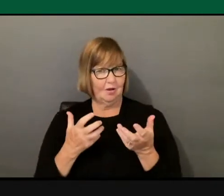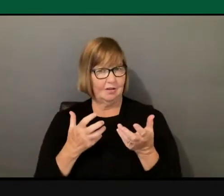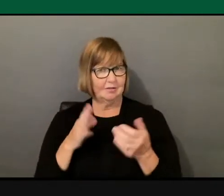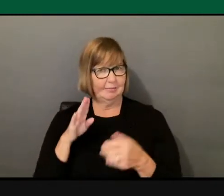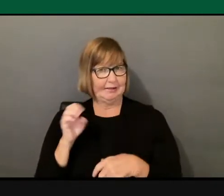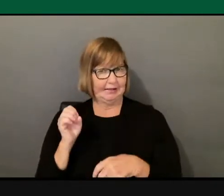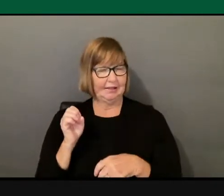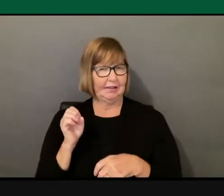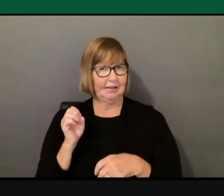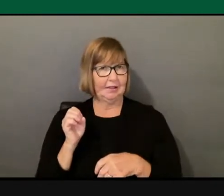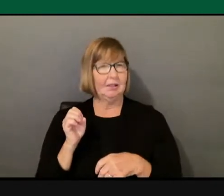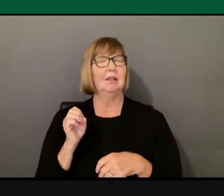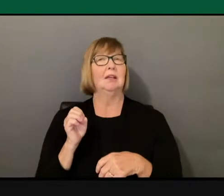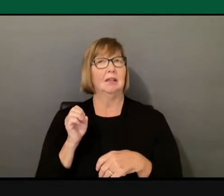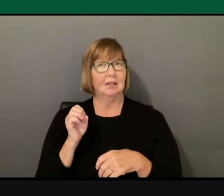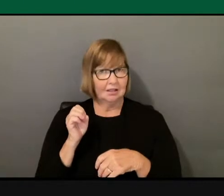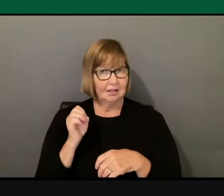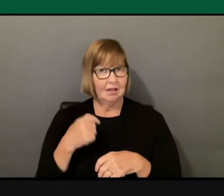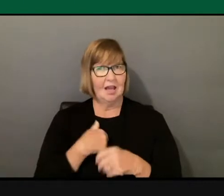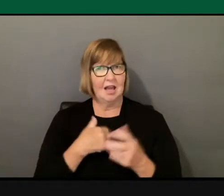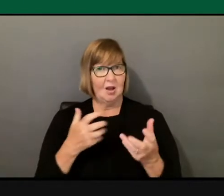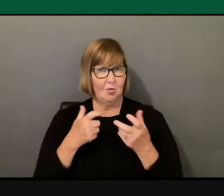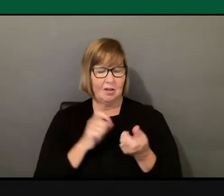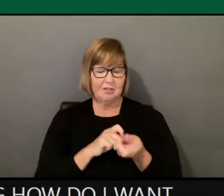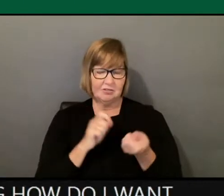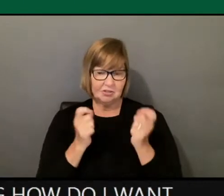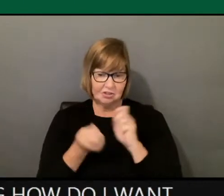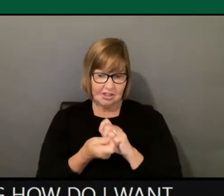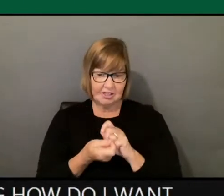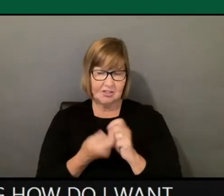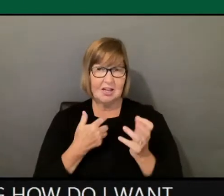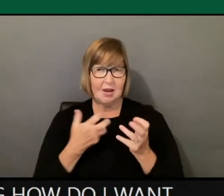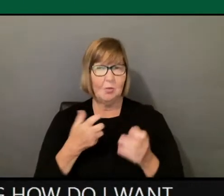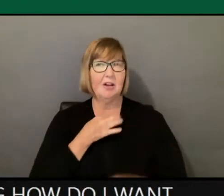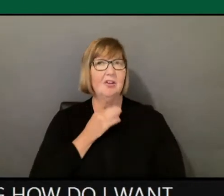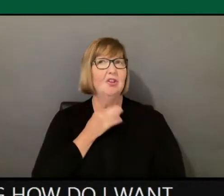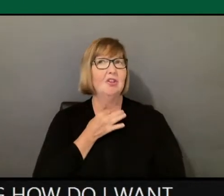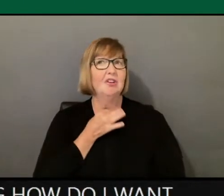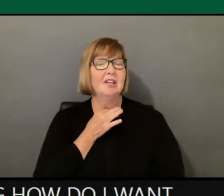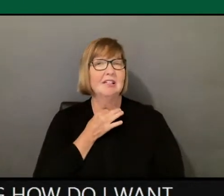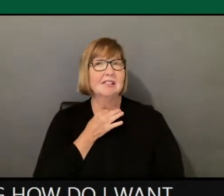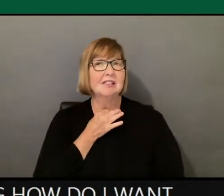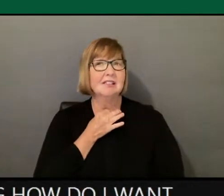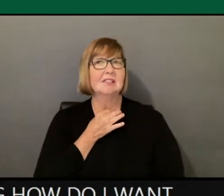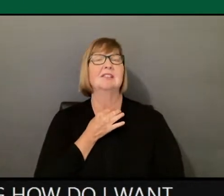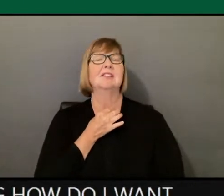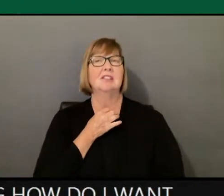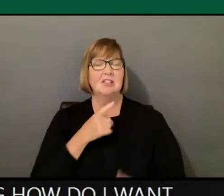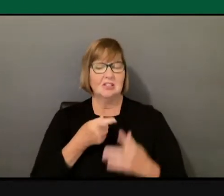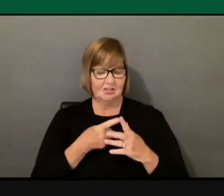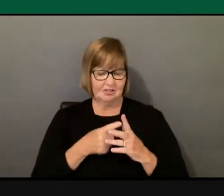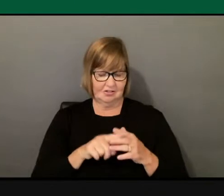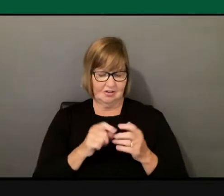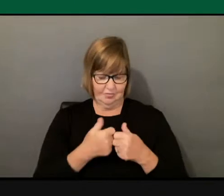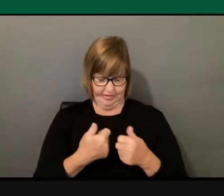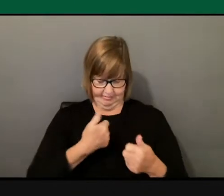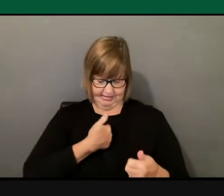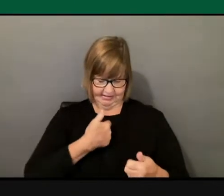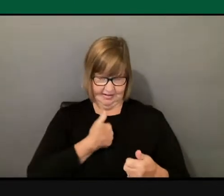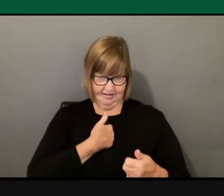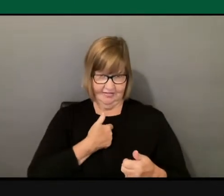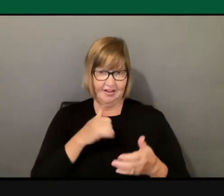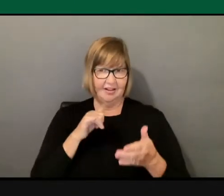And if you want to change, if you want to be curious, then you start with yourself. And that has a ripple effect.